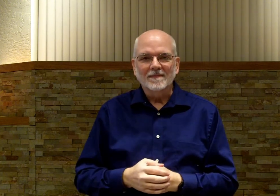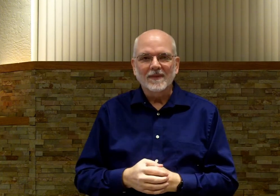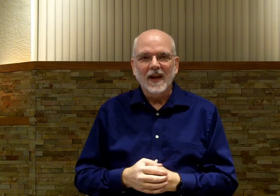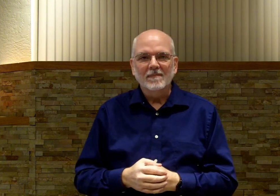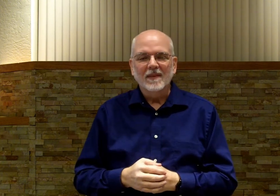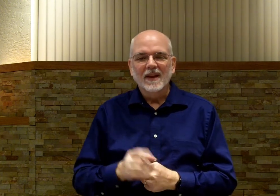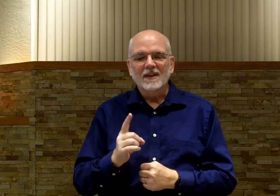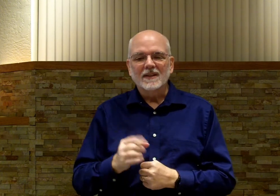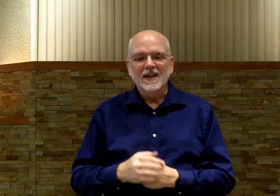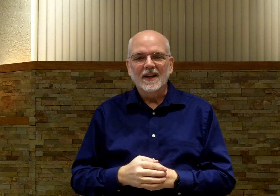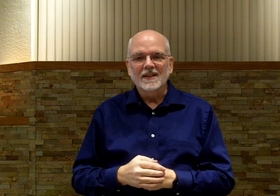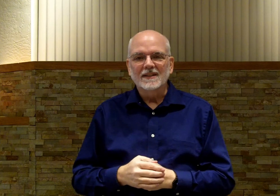Okay. See you at LTC.